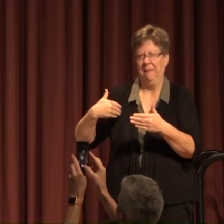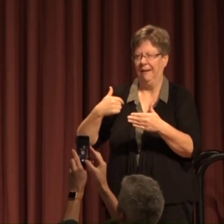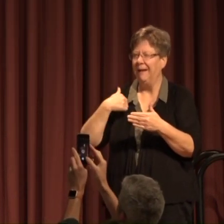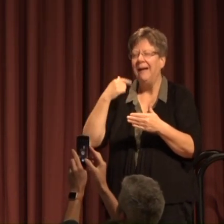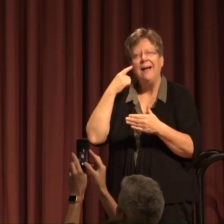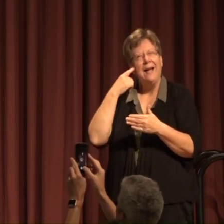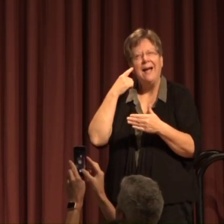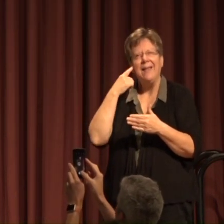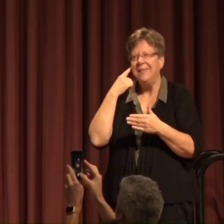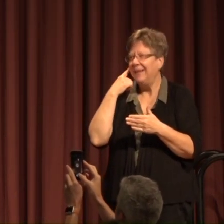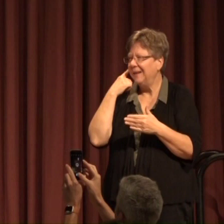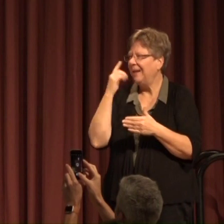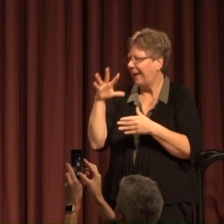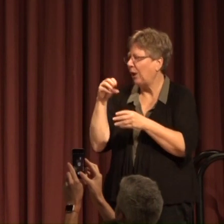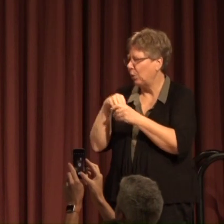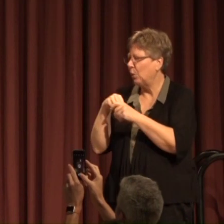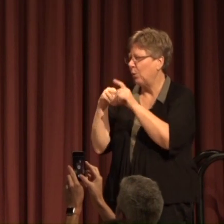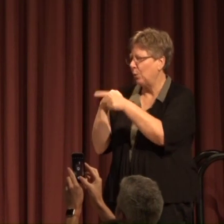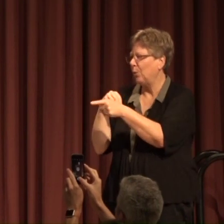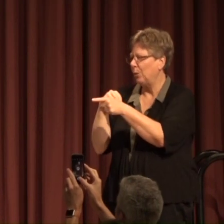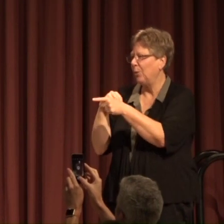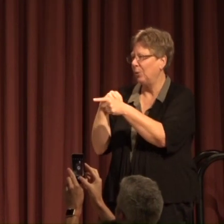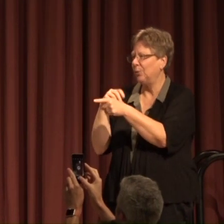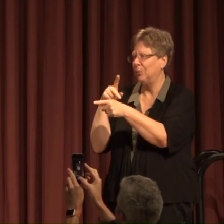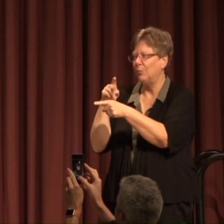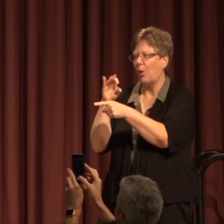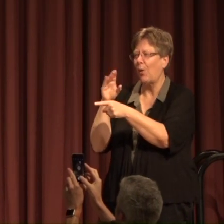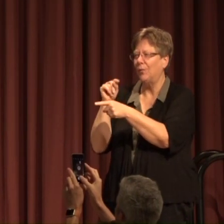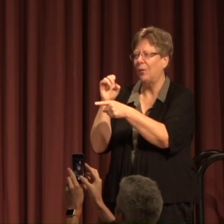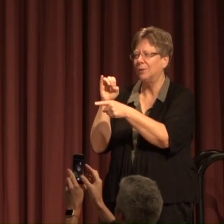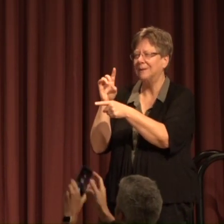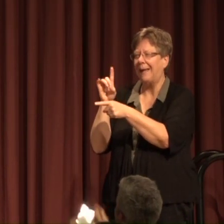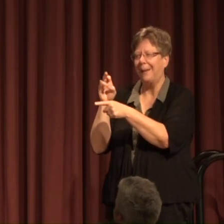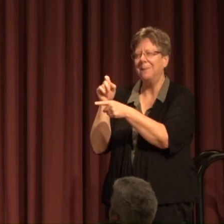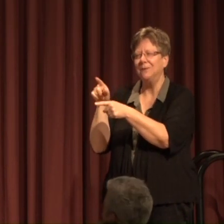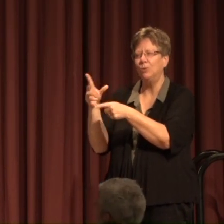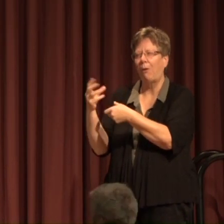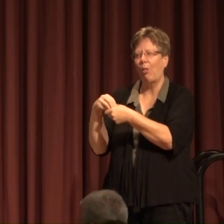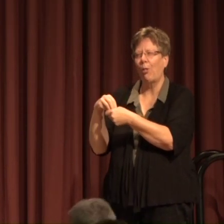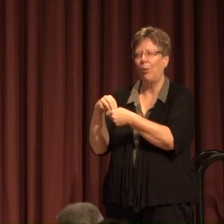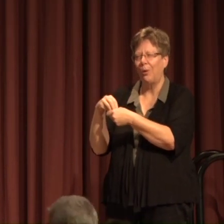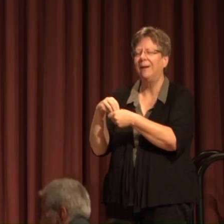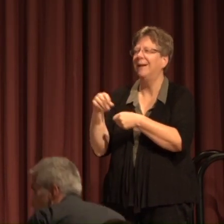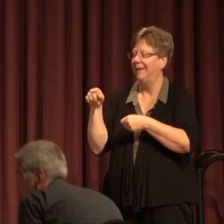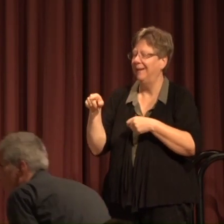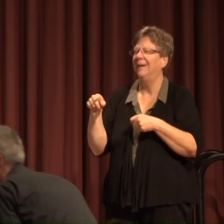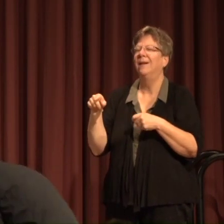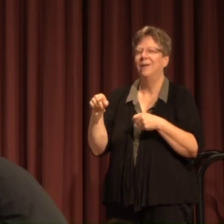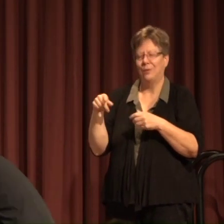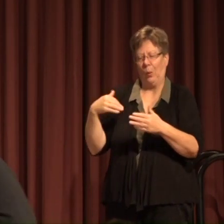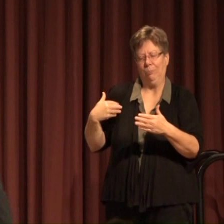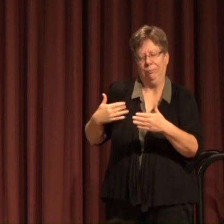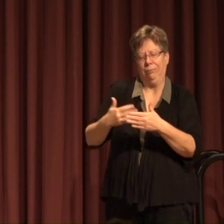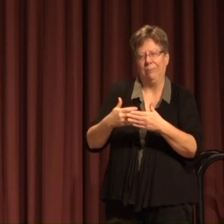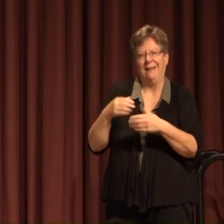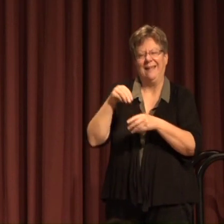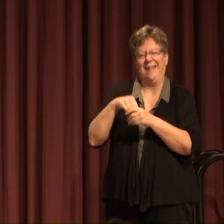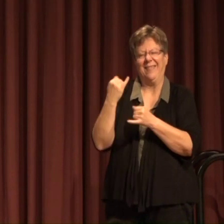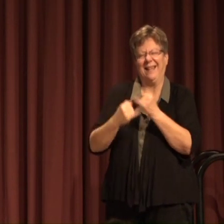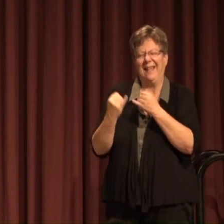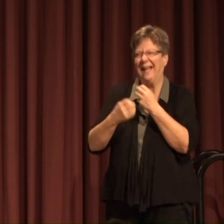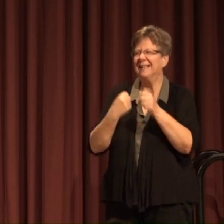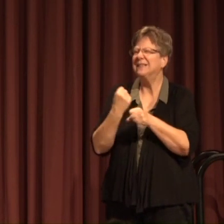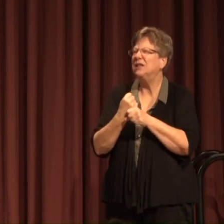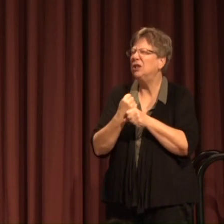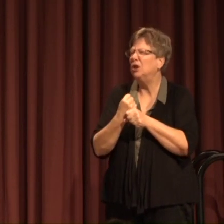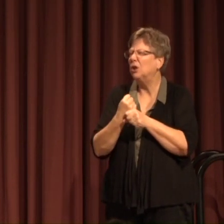almost includes you Provost Edmund and I'll introduce you in about a moment so from Provost Edmund forward when did you join